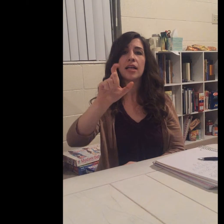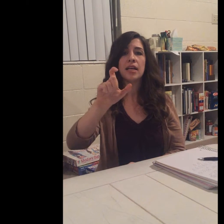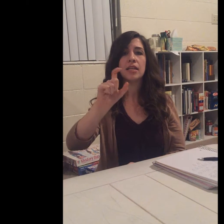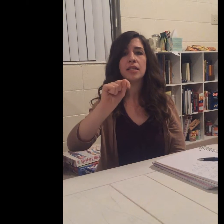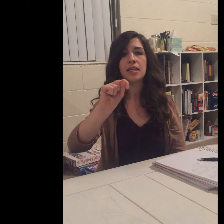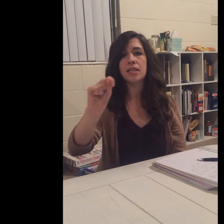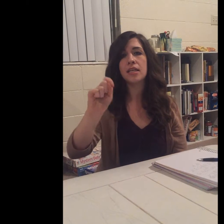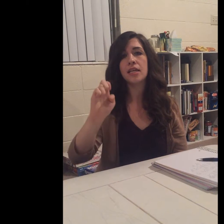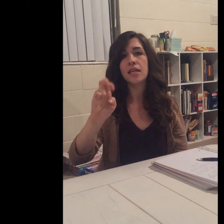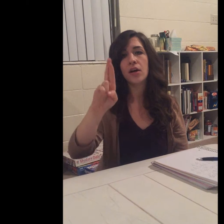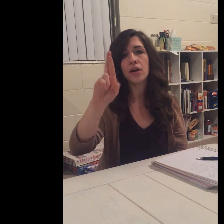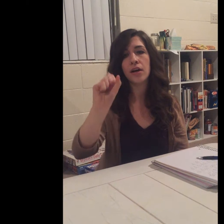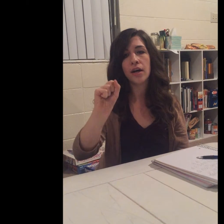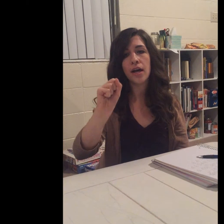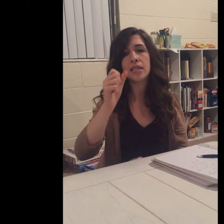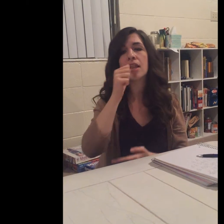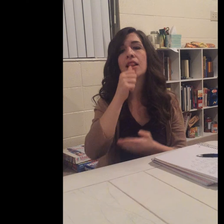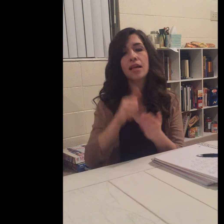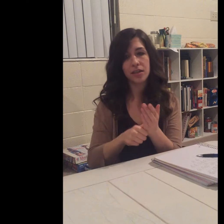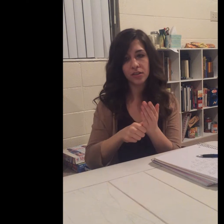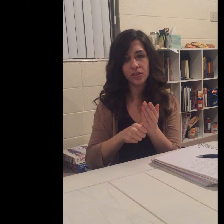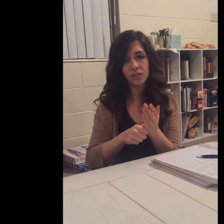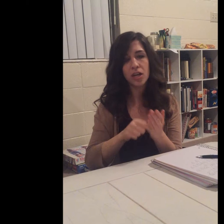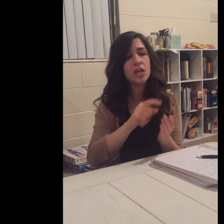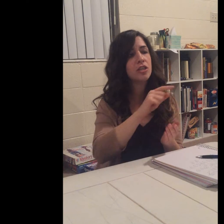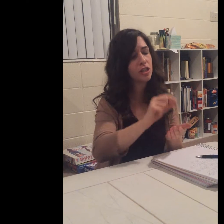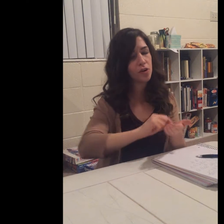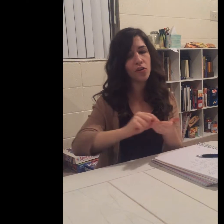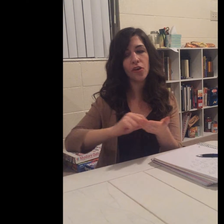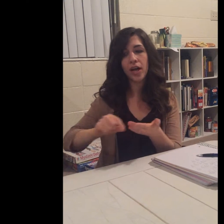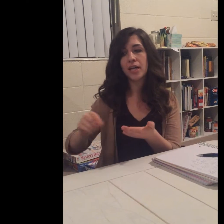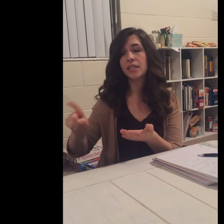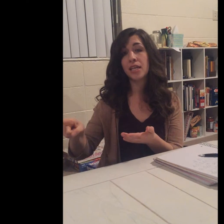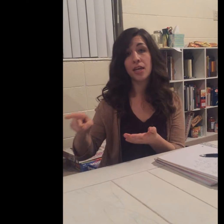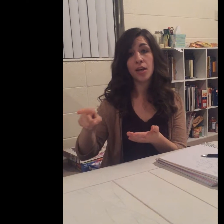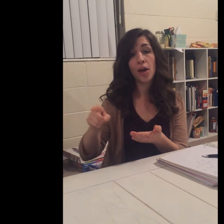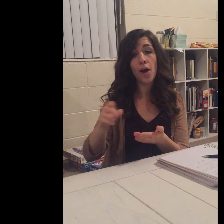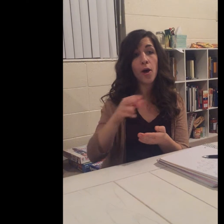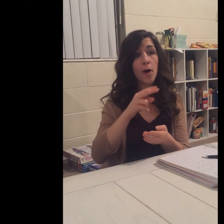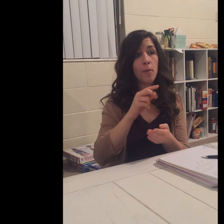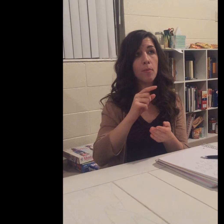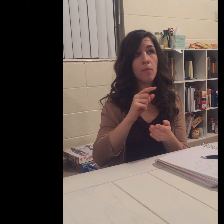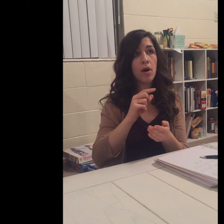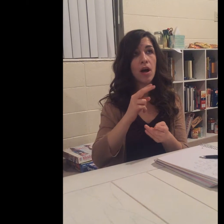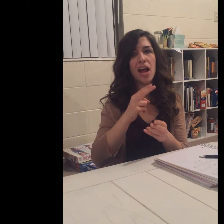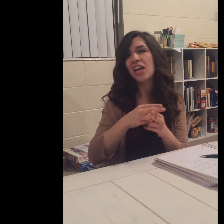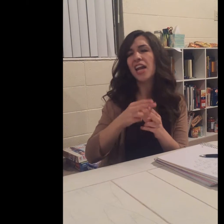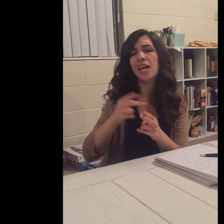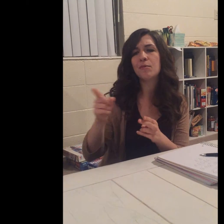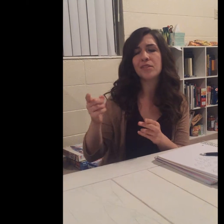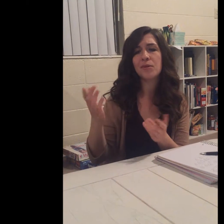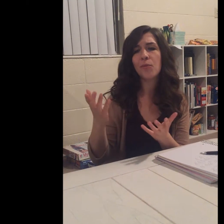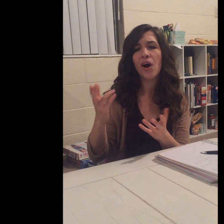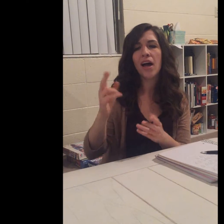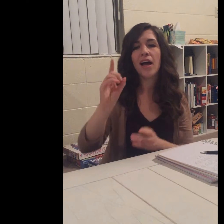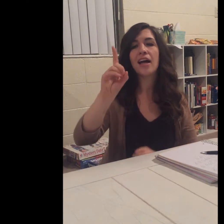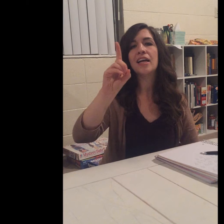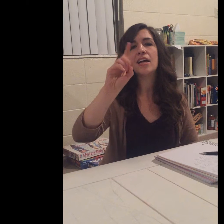surprise? Cause P.S. how sweet to be writing to you